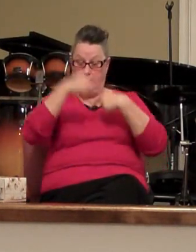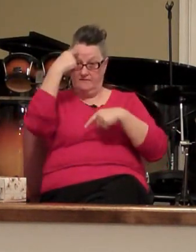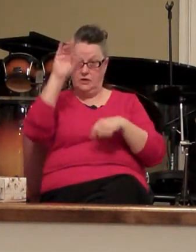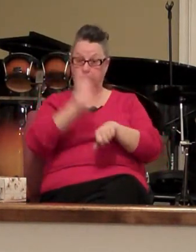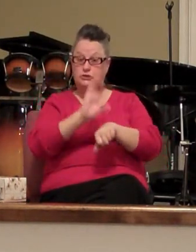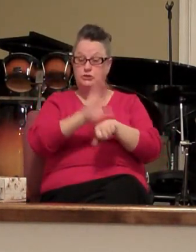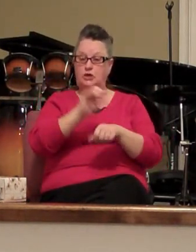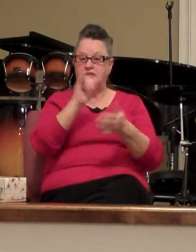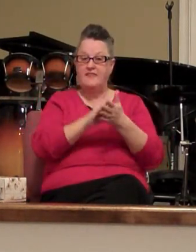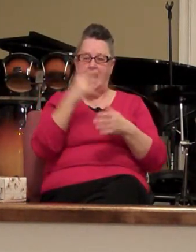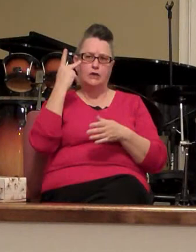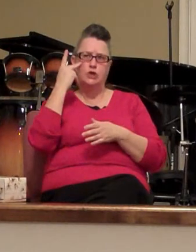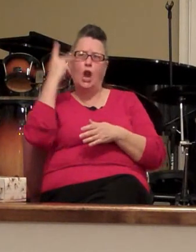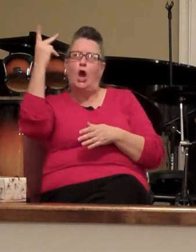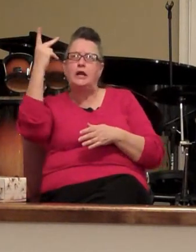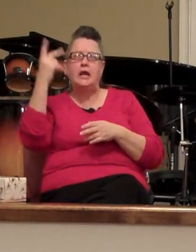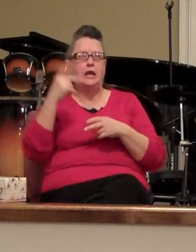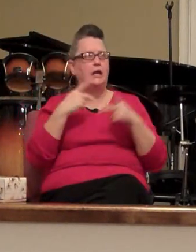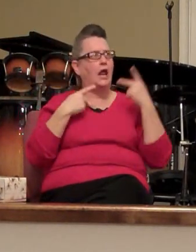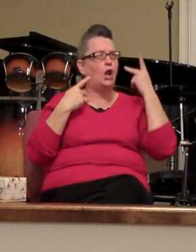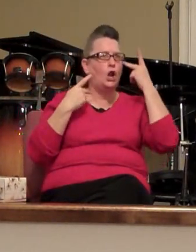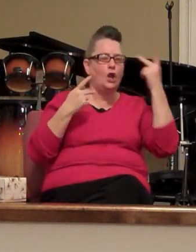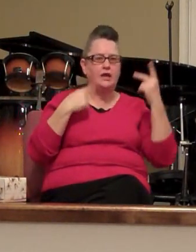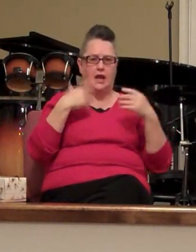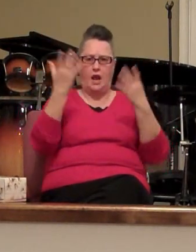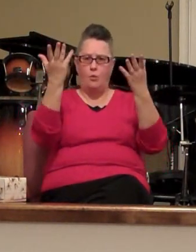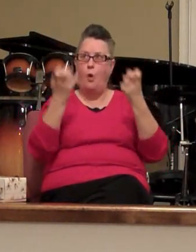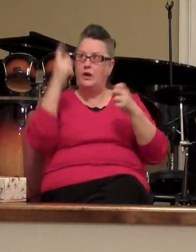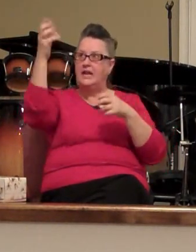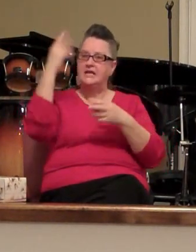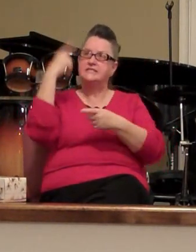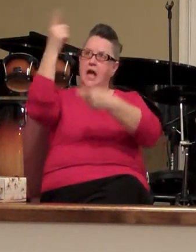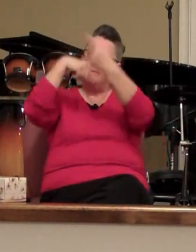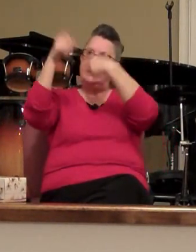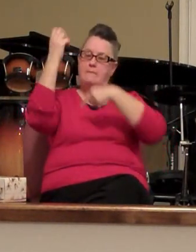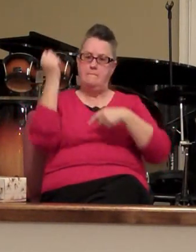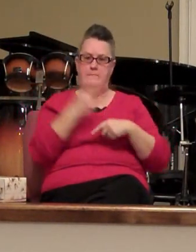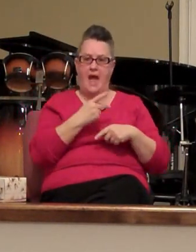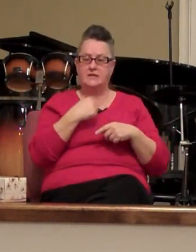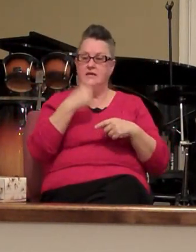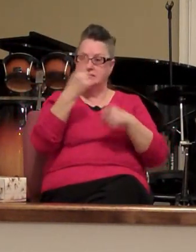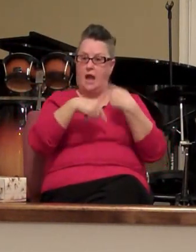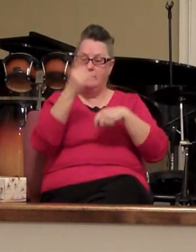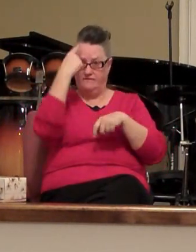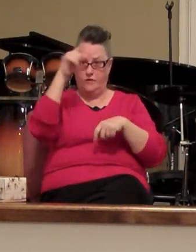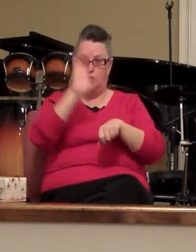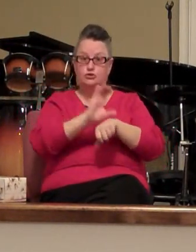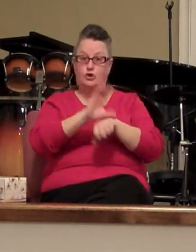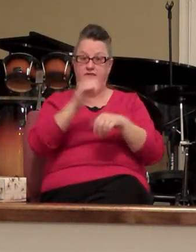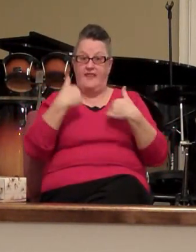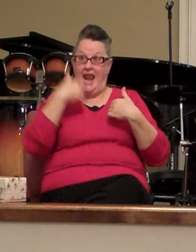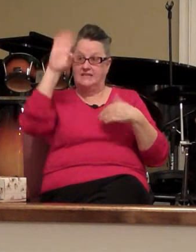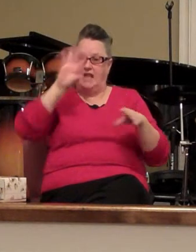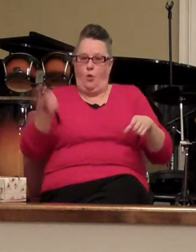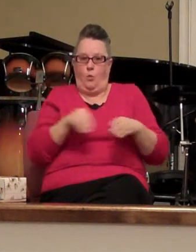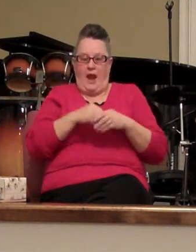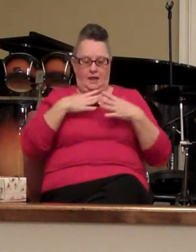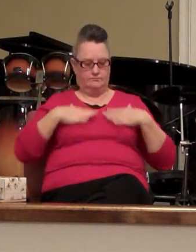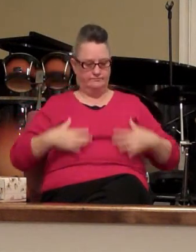that is looking and longing for his return he is coming for a church that has their wedding garments on and their